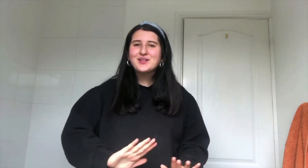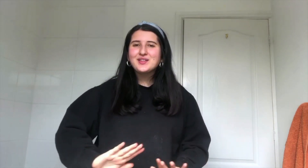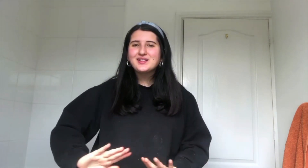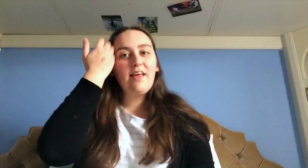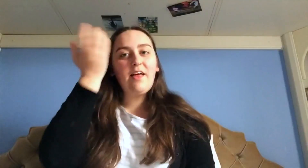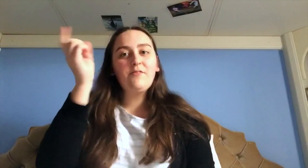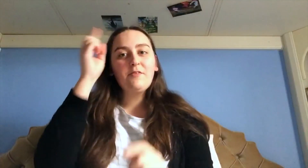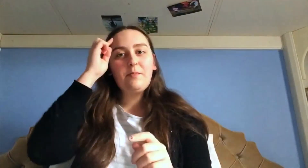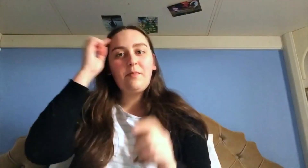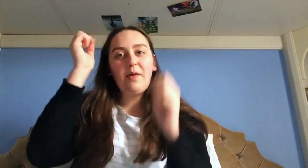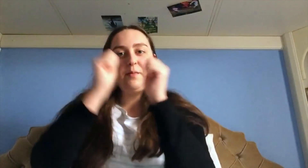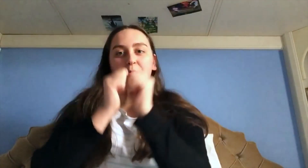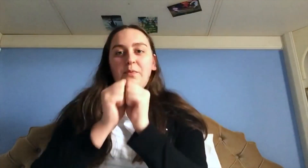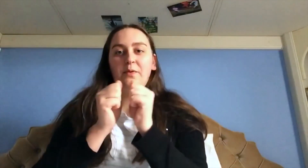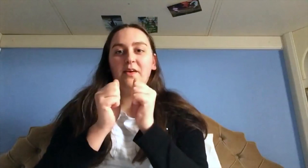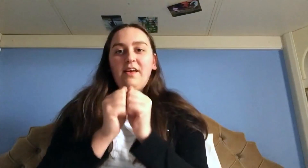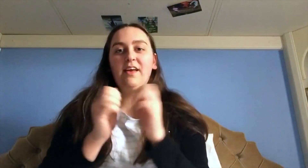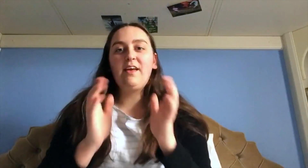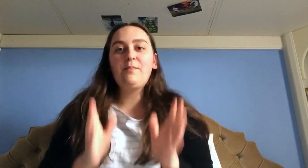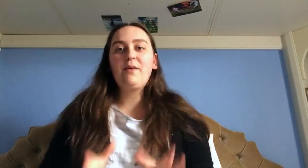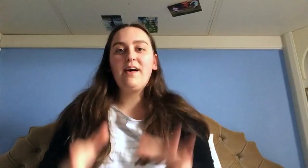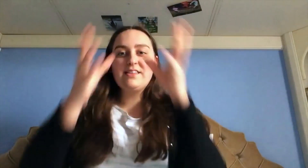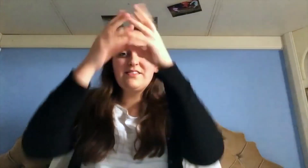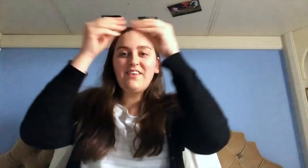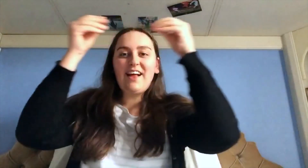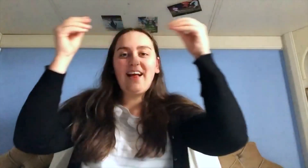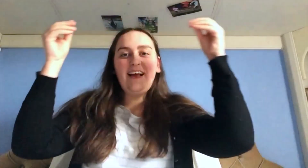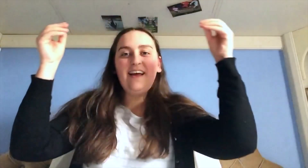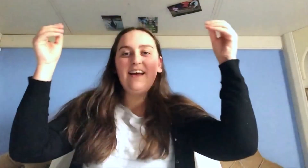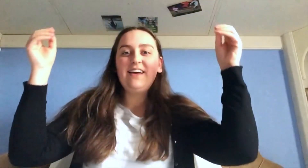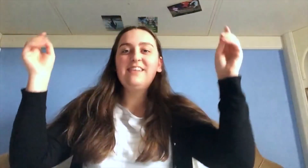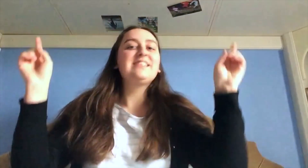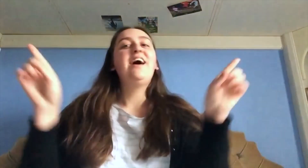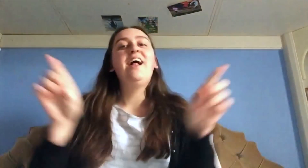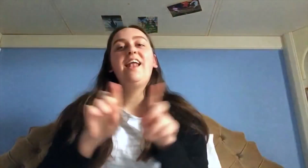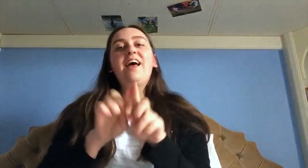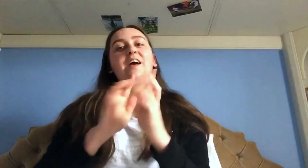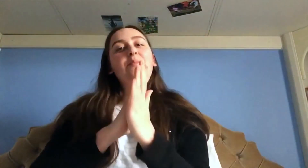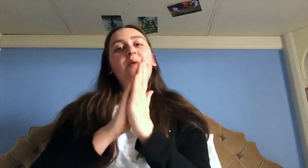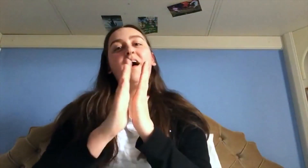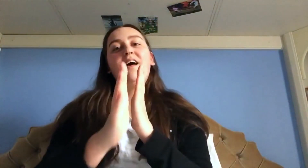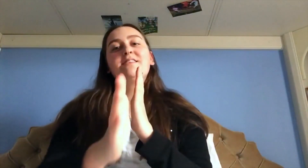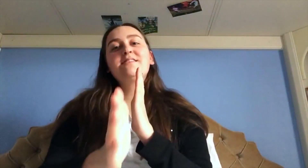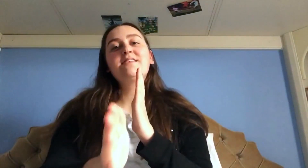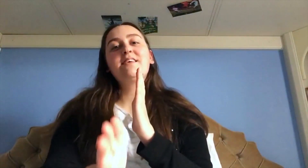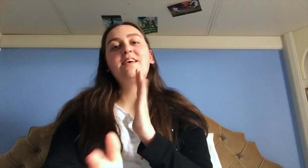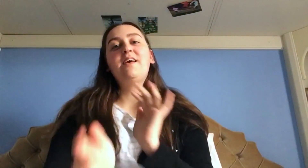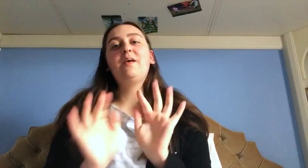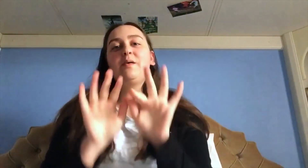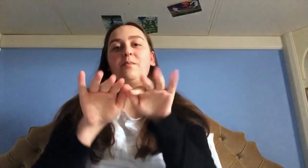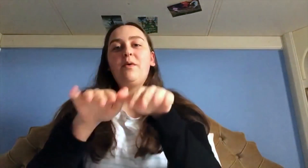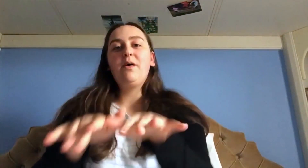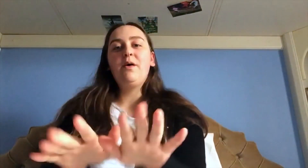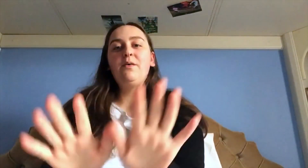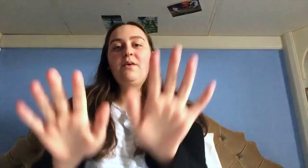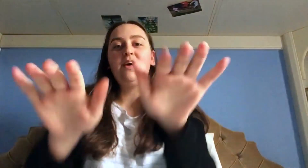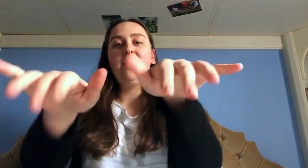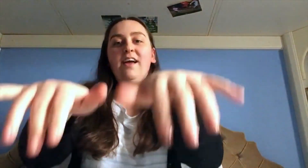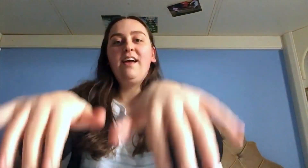Every memory has faint, and I'll sing the great,